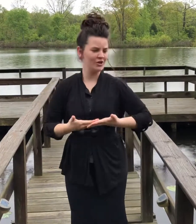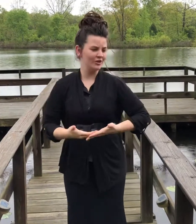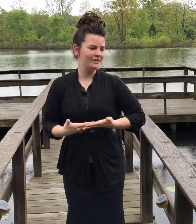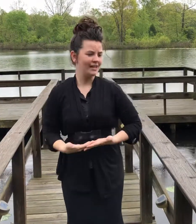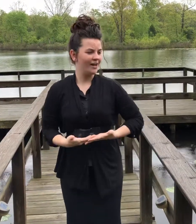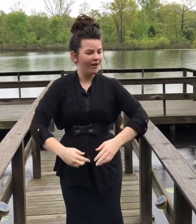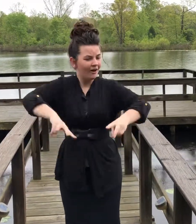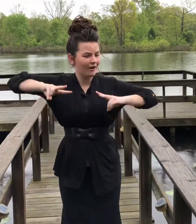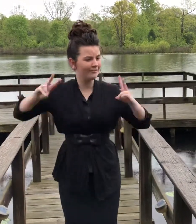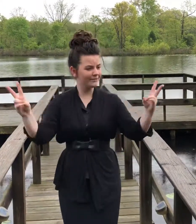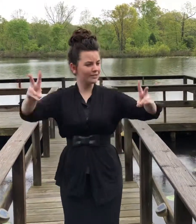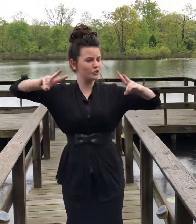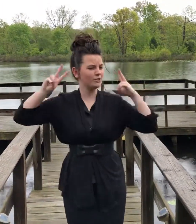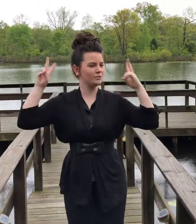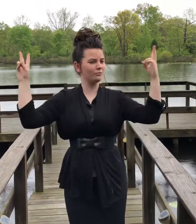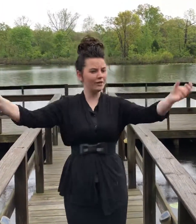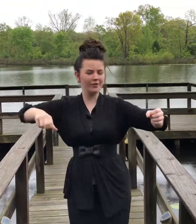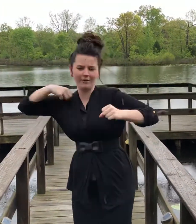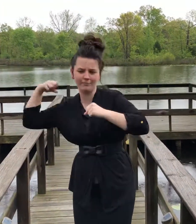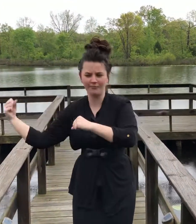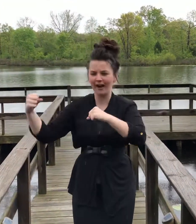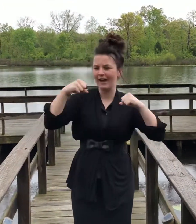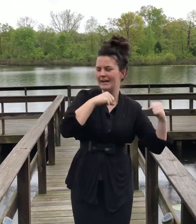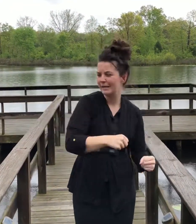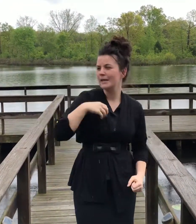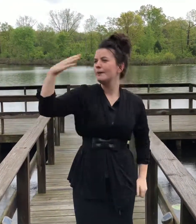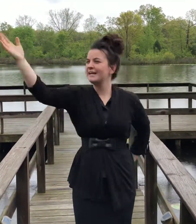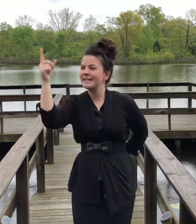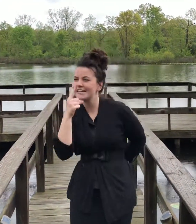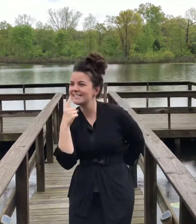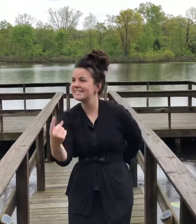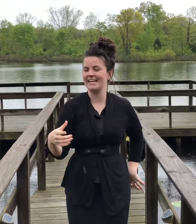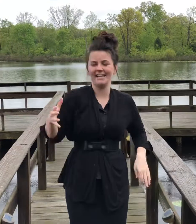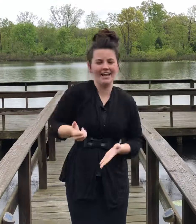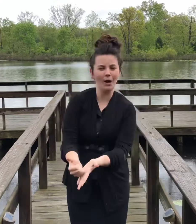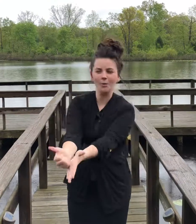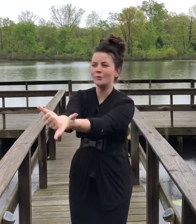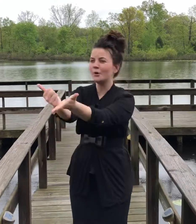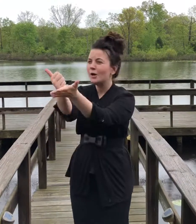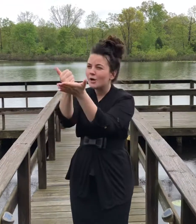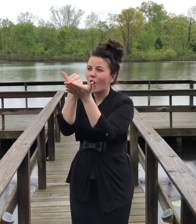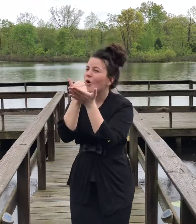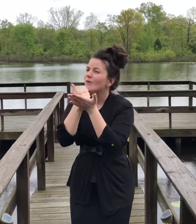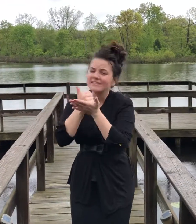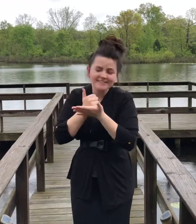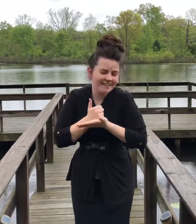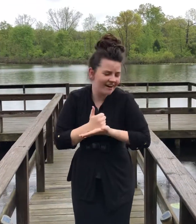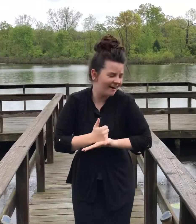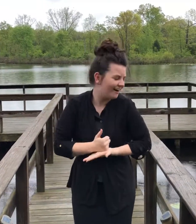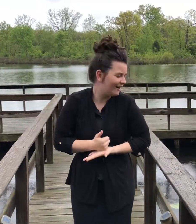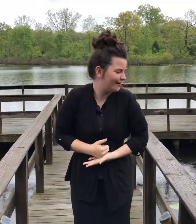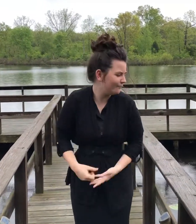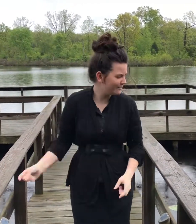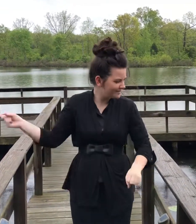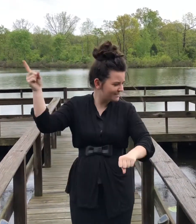A victory without fighting If the nation It would always come in